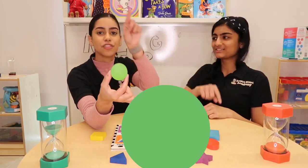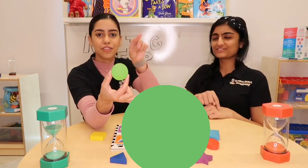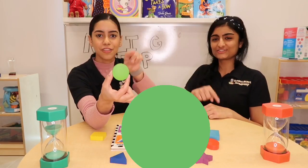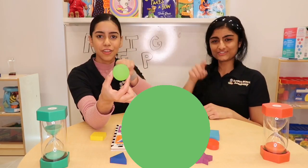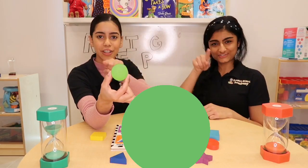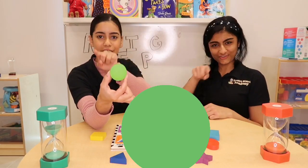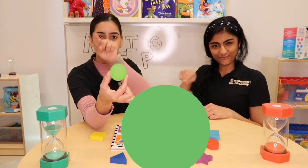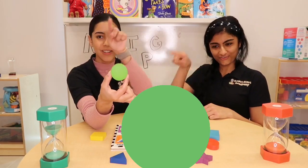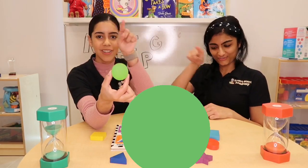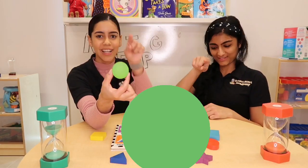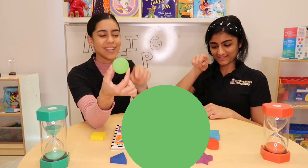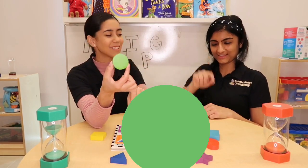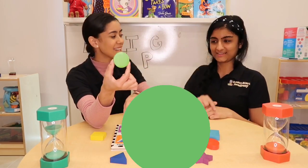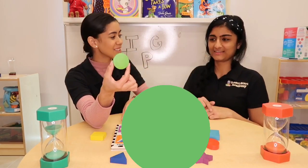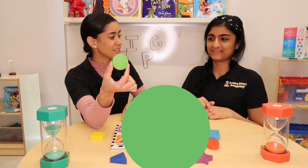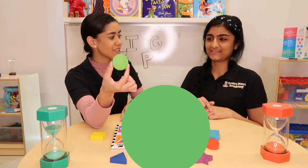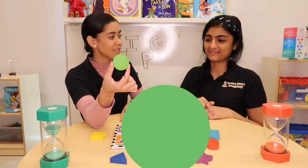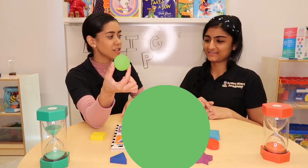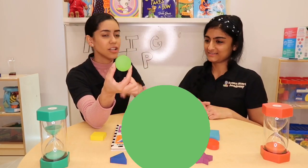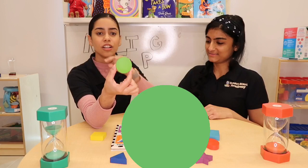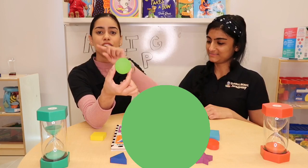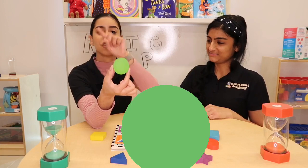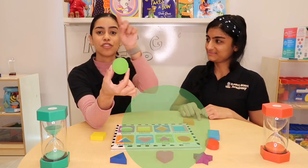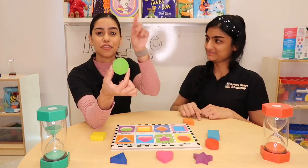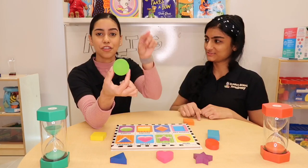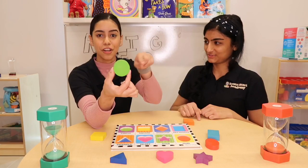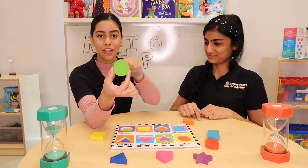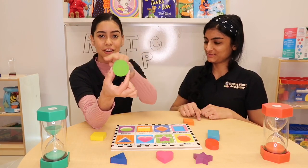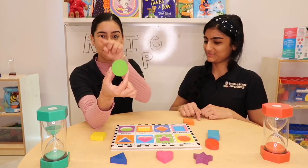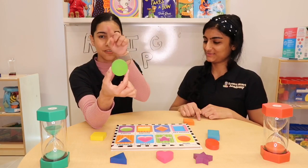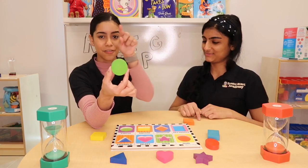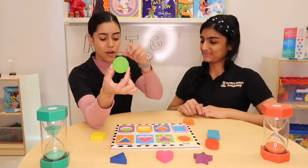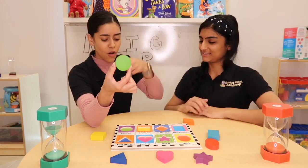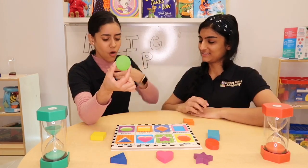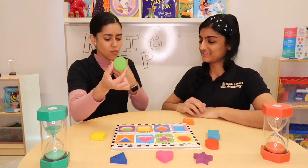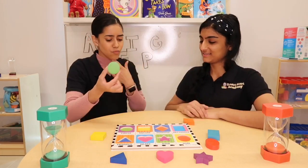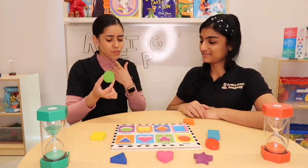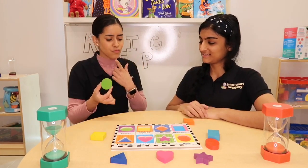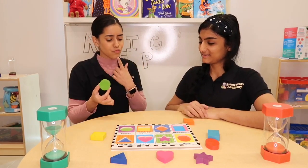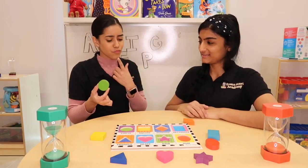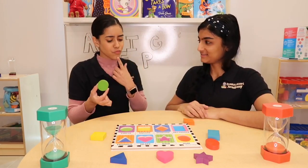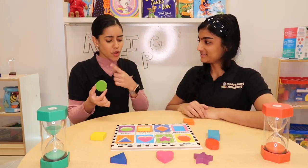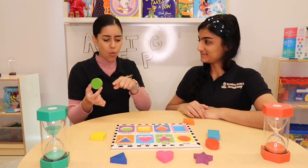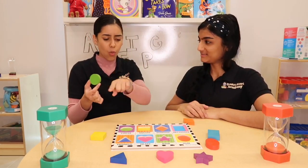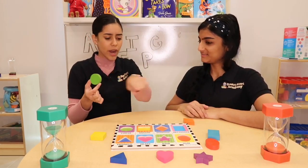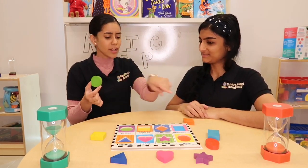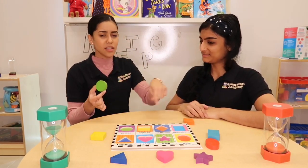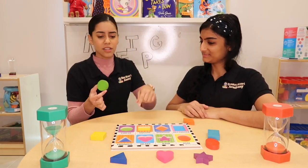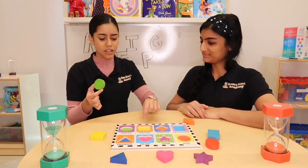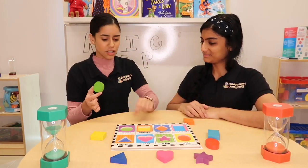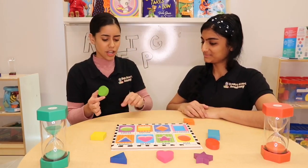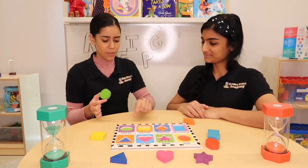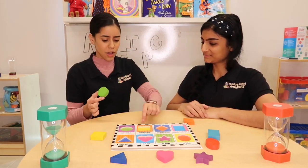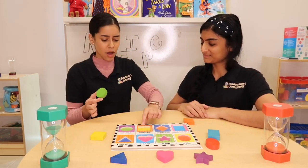Circle. Can you sign circle? Circle. Hmm, where does the shape go?